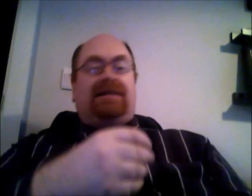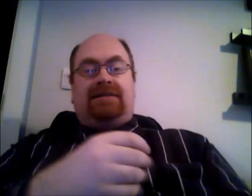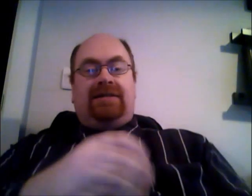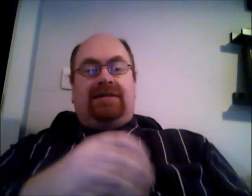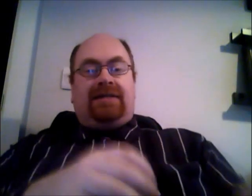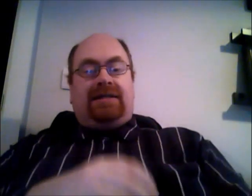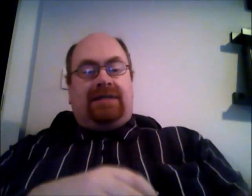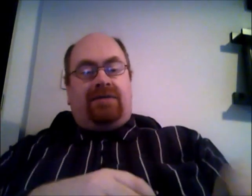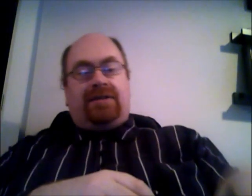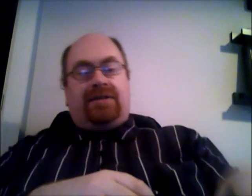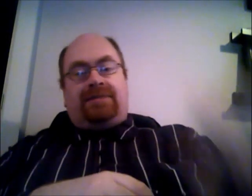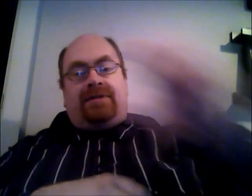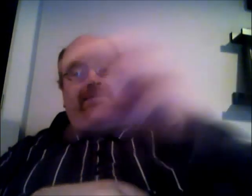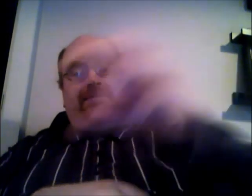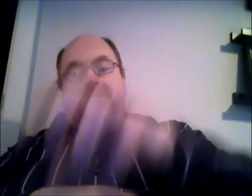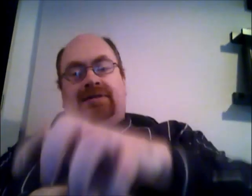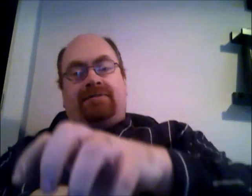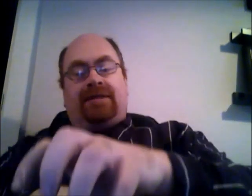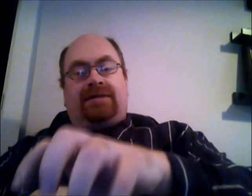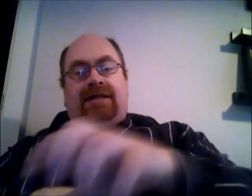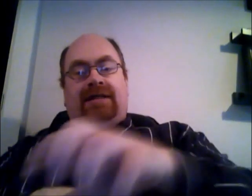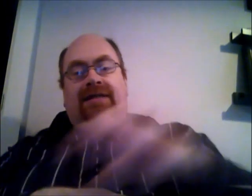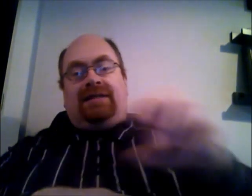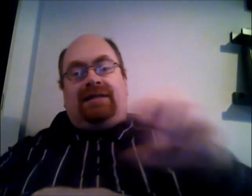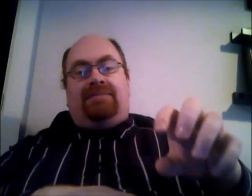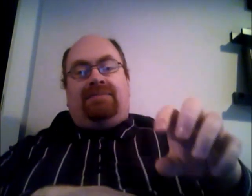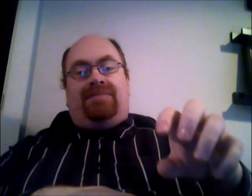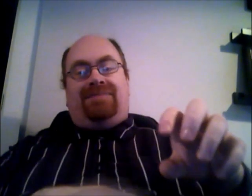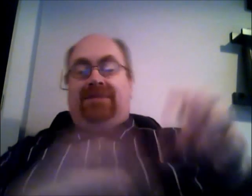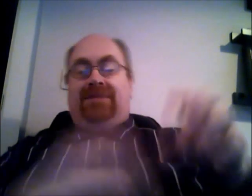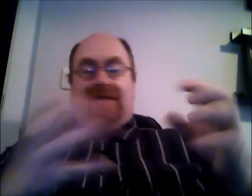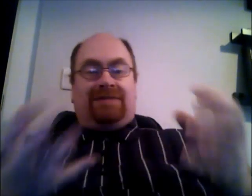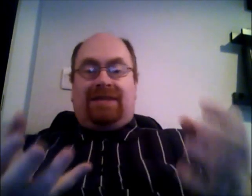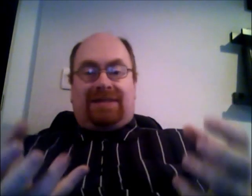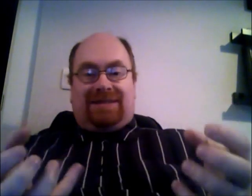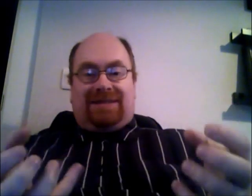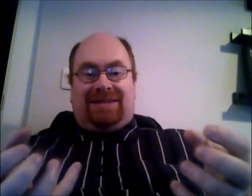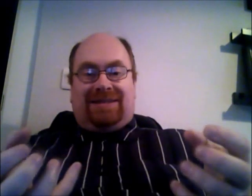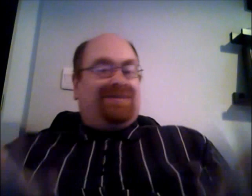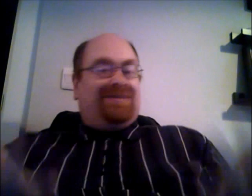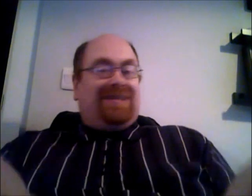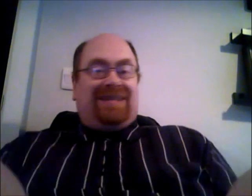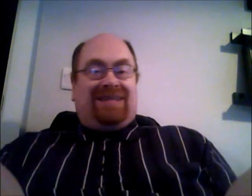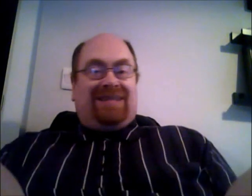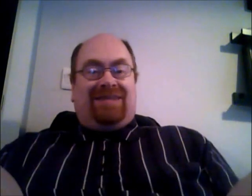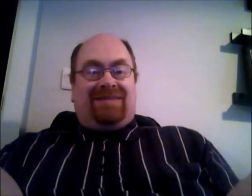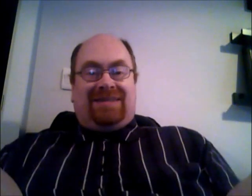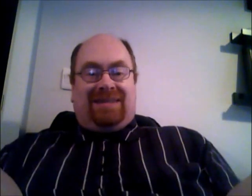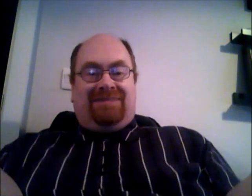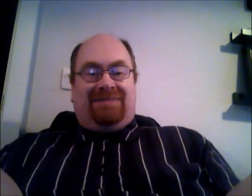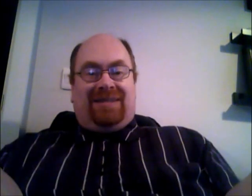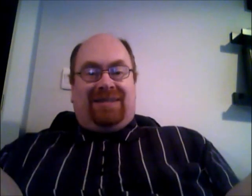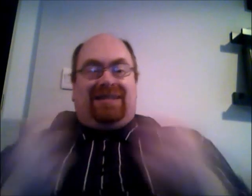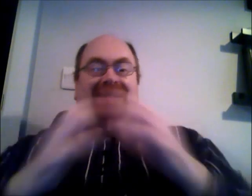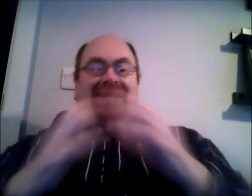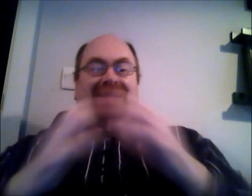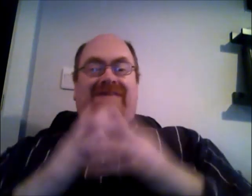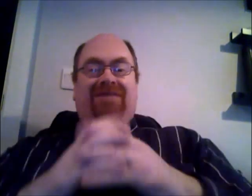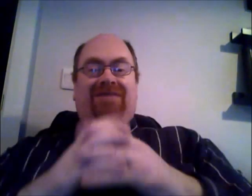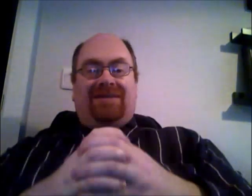they could say oh we're just going to pull some of it onto that but let's face it we're not we haven't exactly been uh very very good